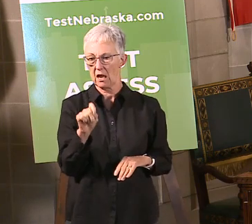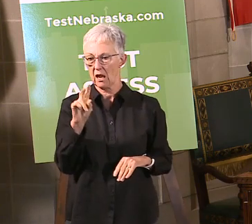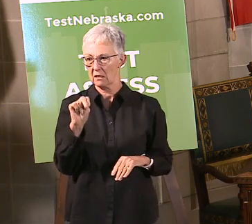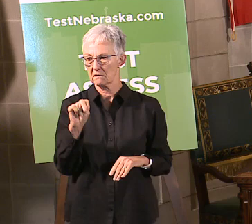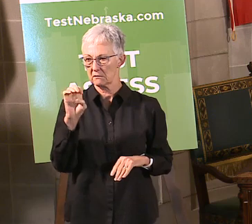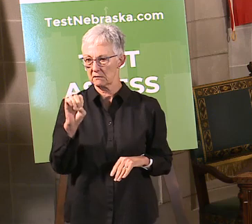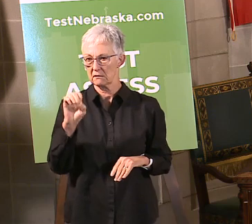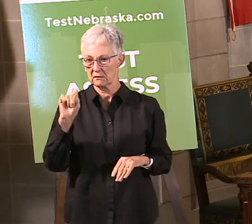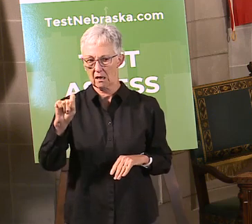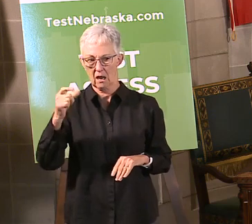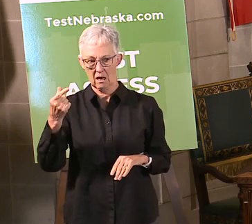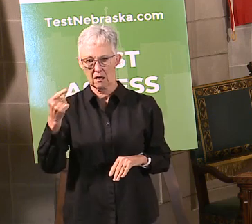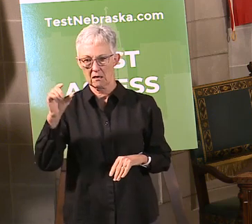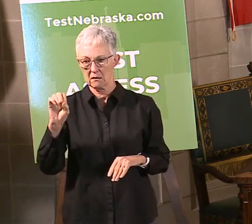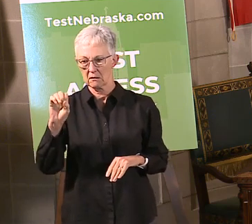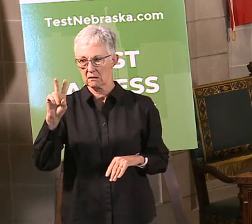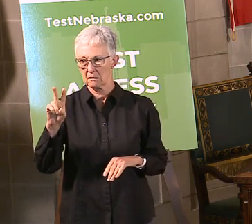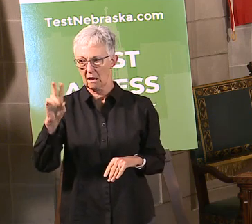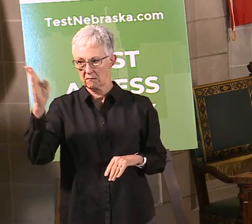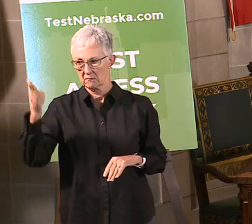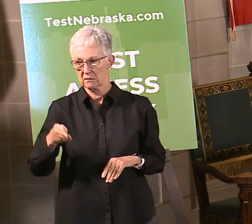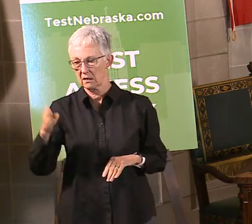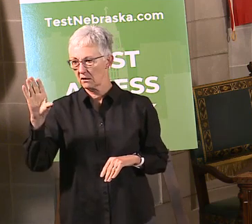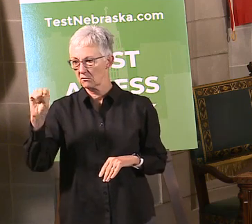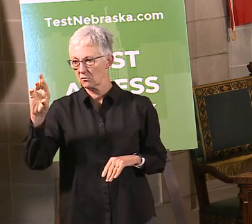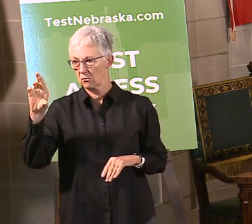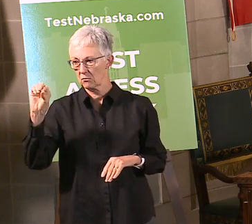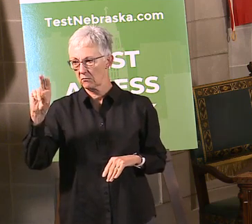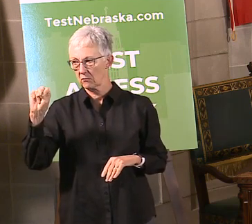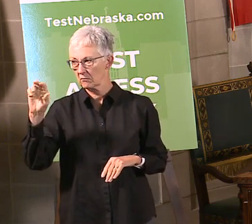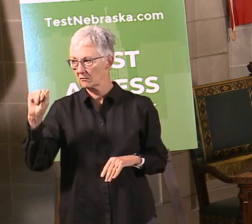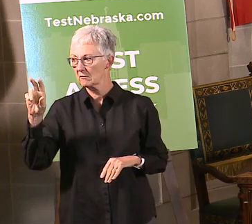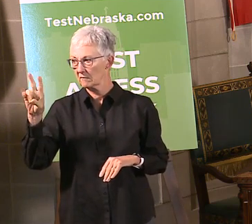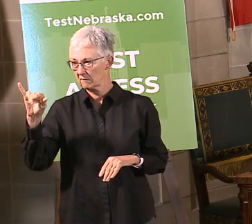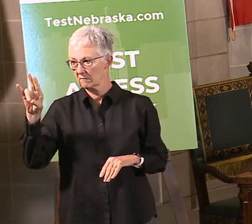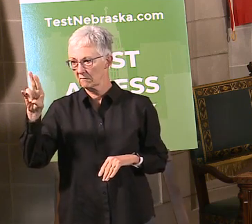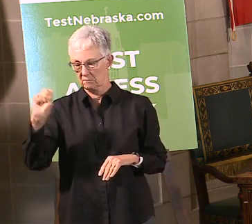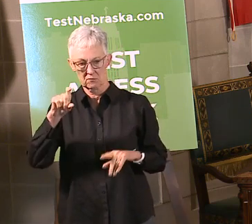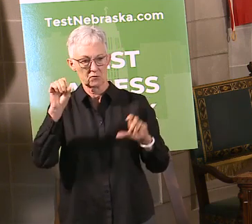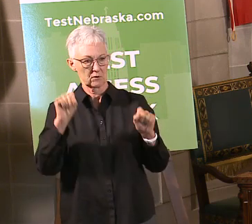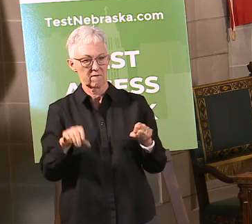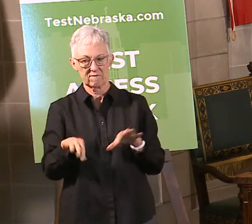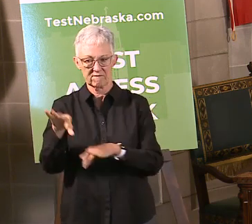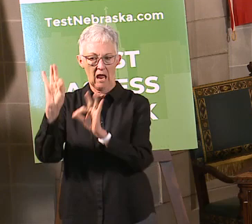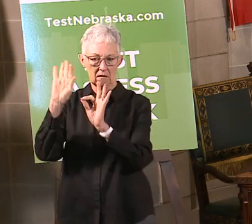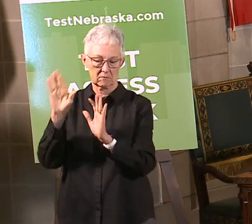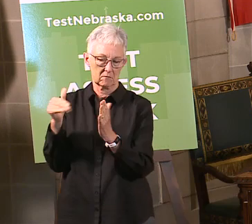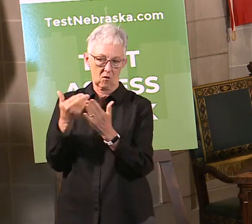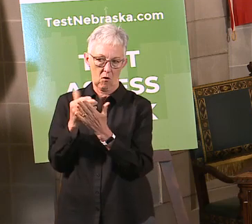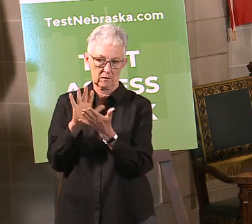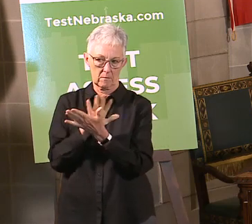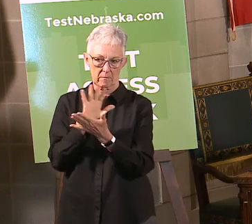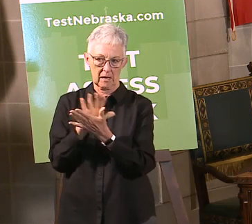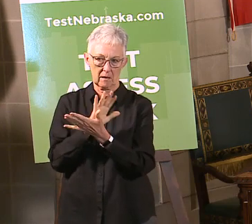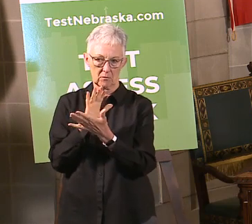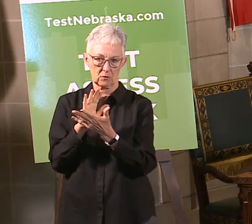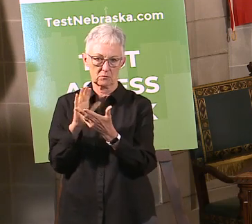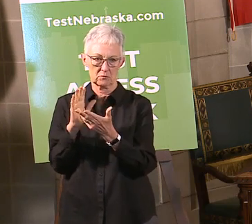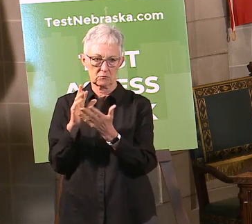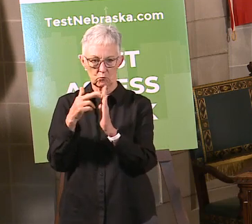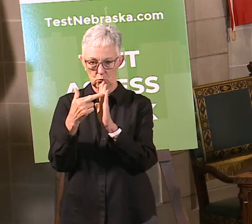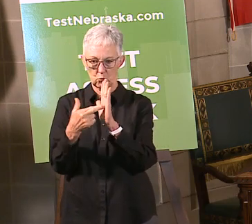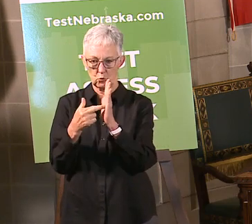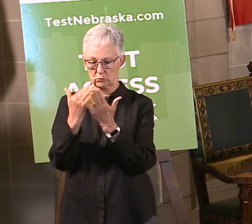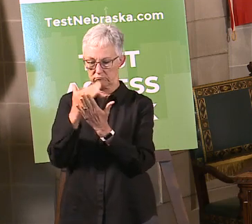coronavirus. That's where you can find these guidance documents. So, again, I know that folks in, for example, salon industry were very interested in having those guidance